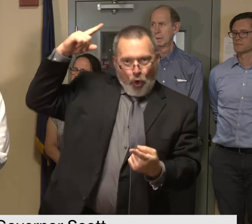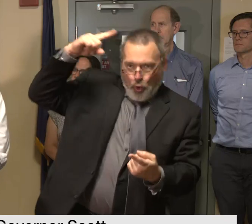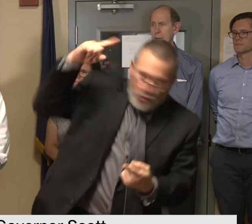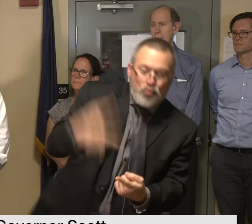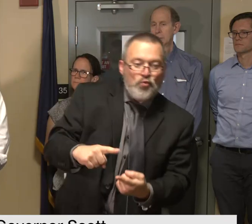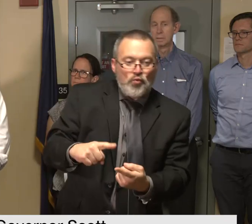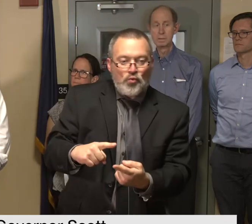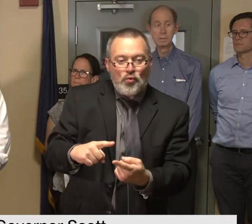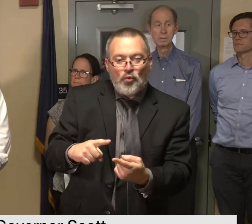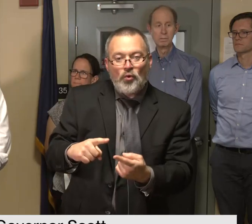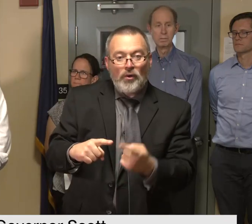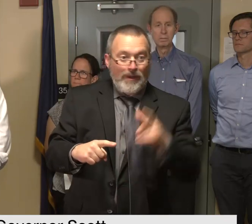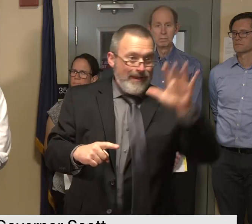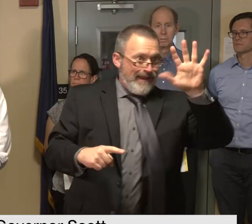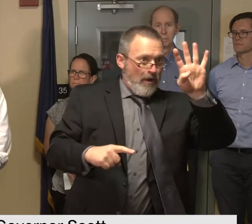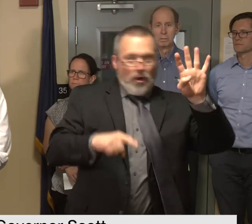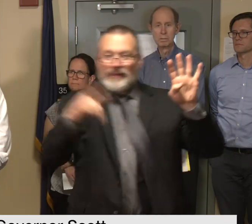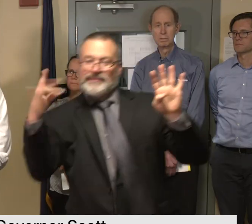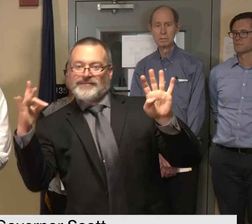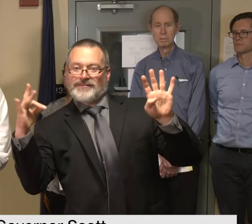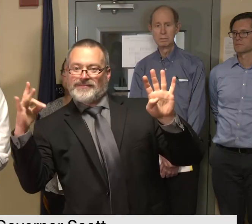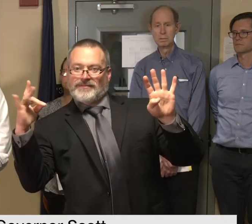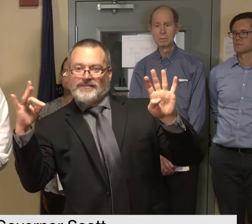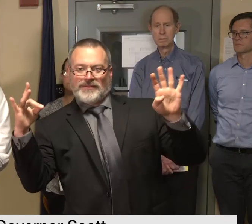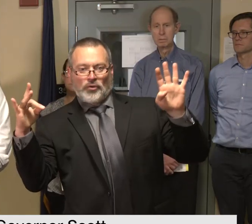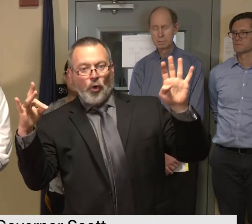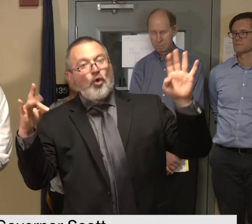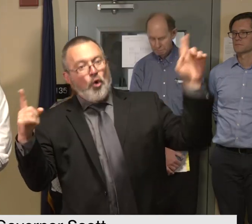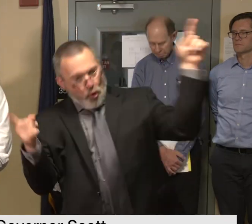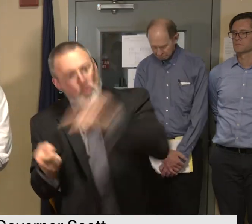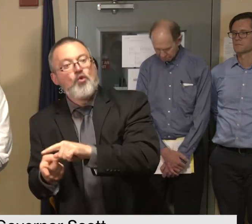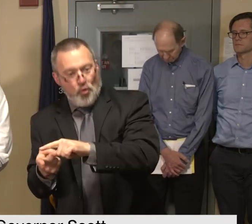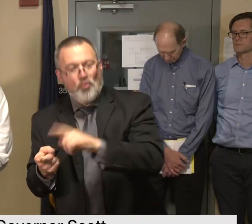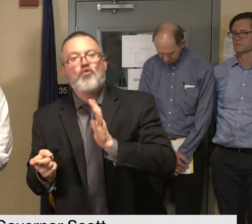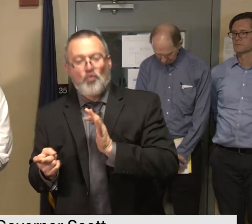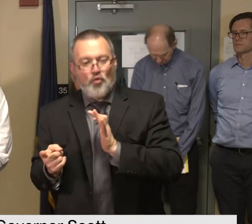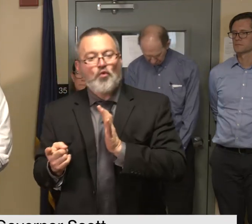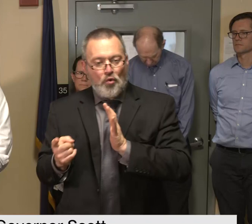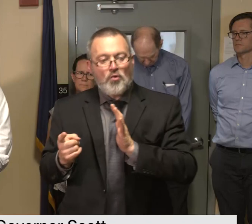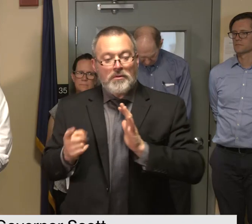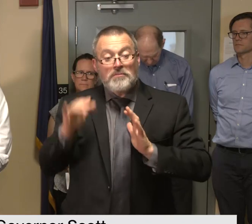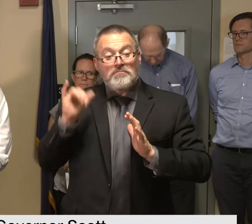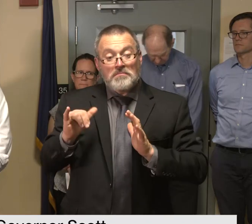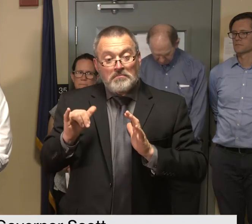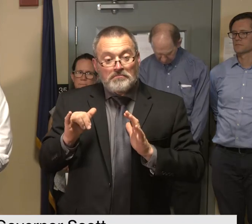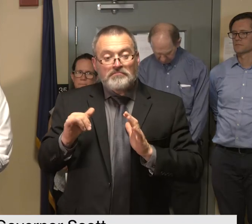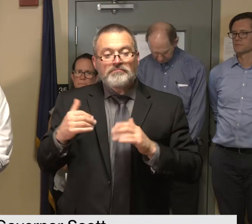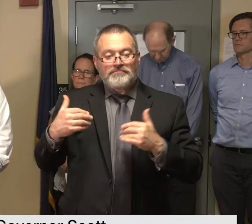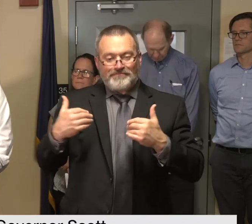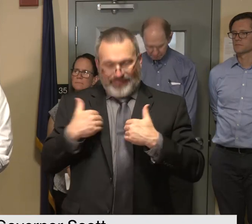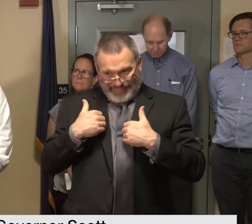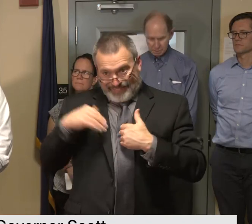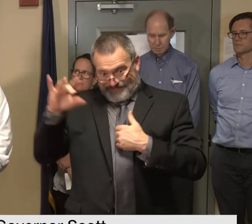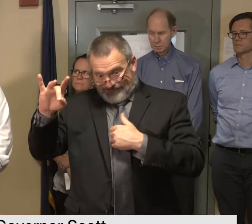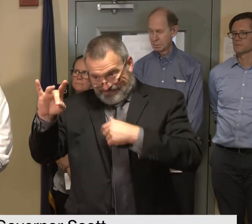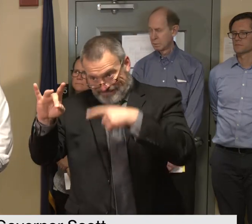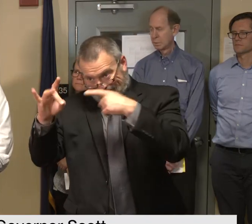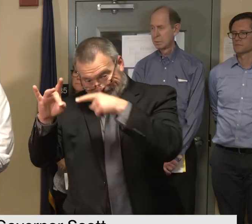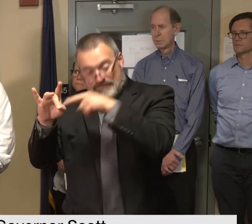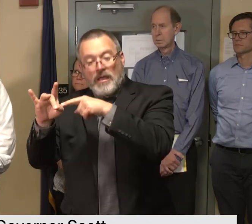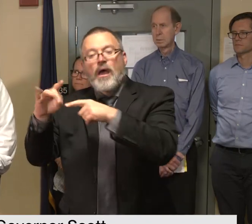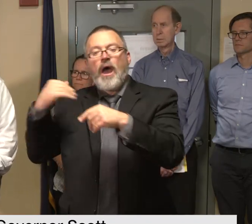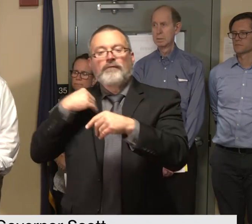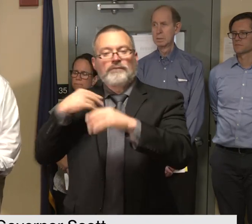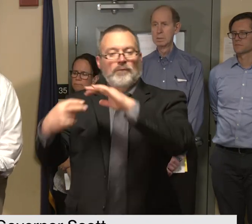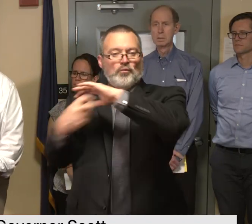18. in that 18 it includes eight state-owned bridges that currently